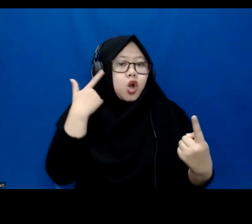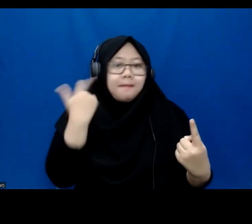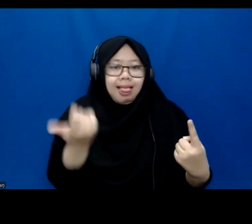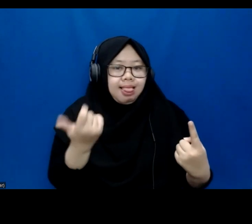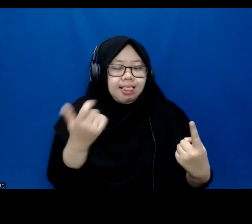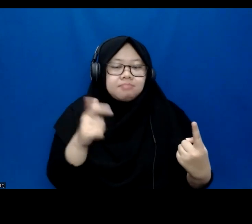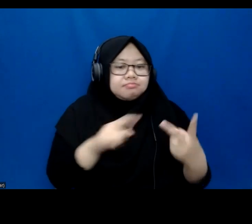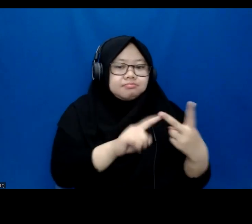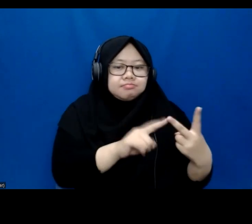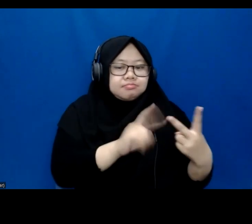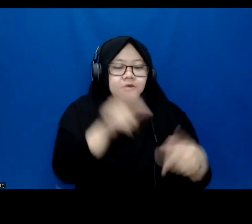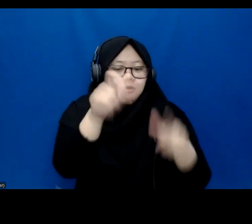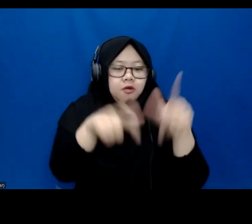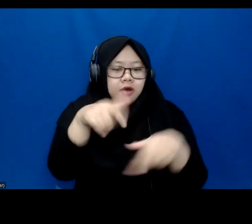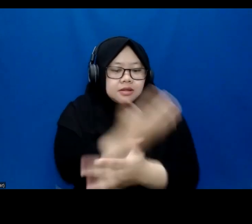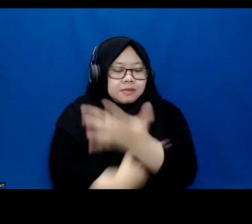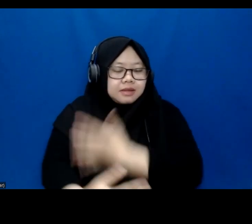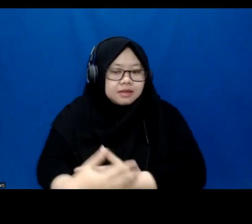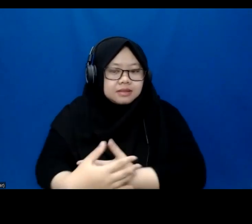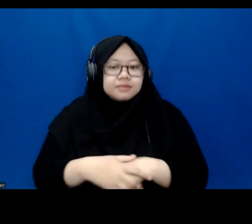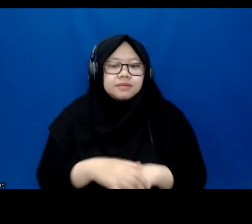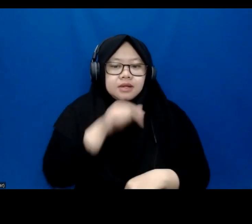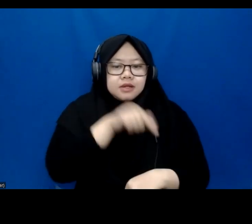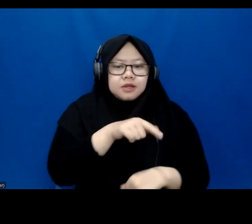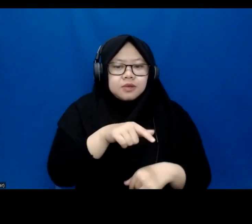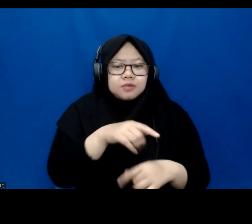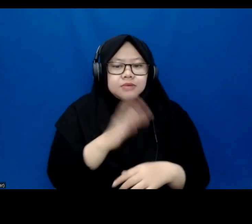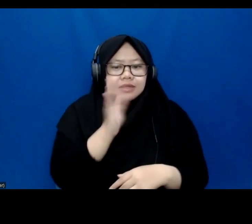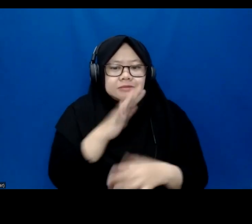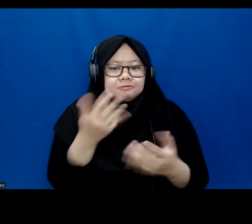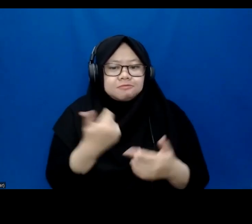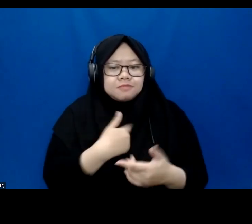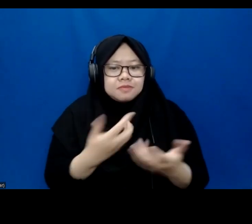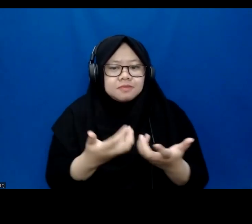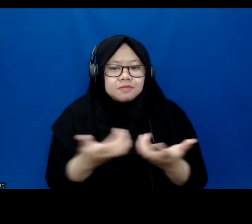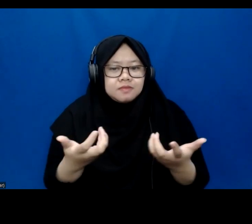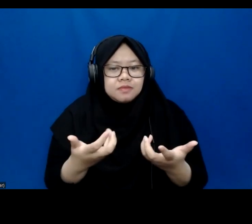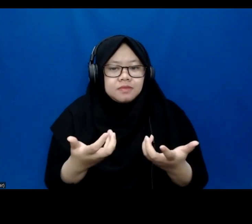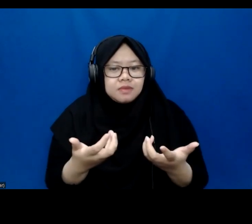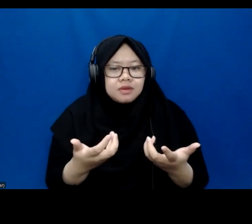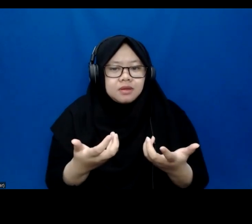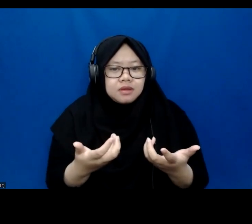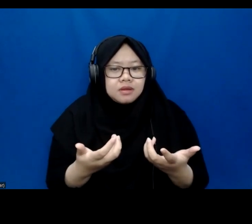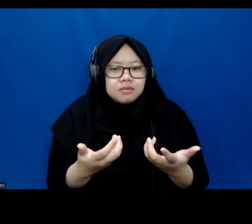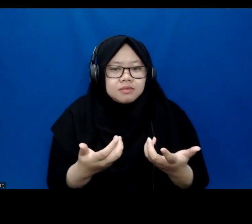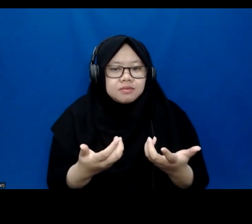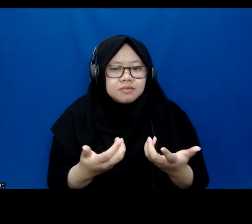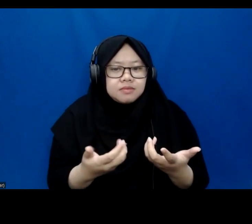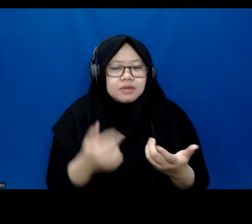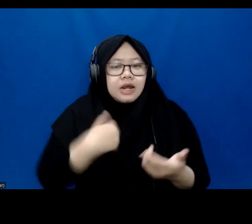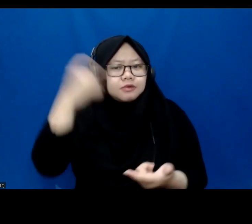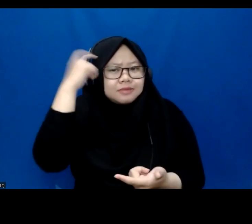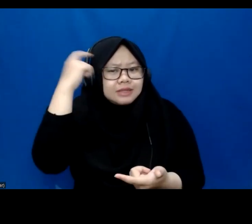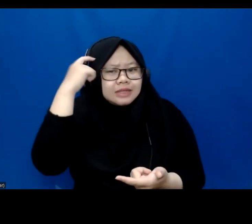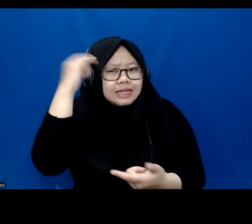the people with disability. And that's the reason why I always like to persuade people to think about the